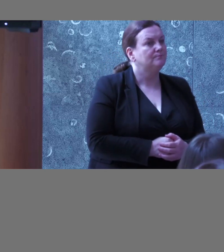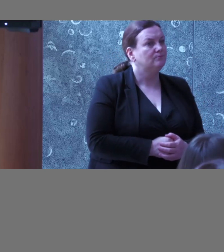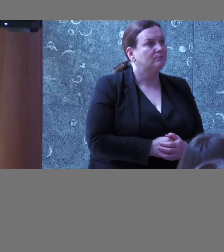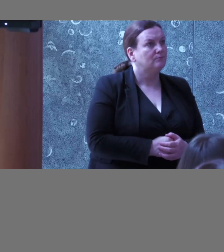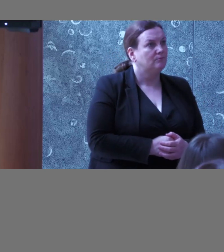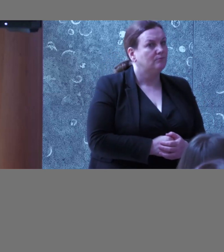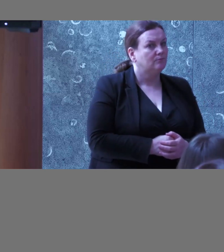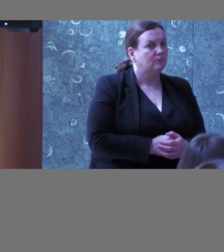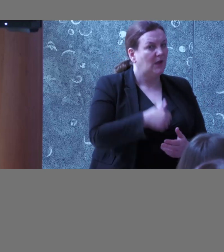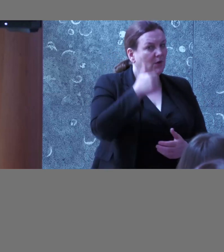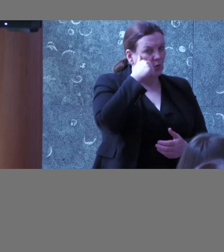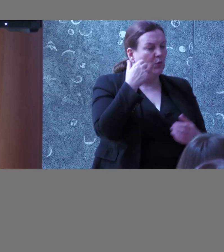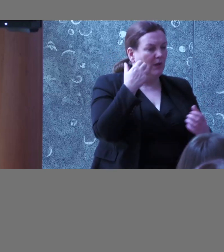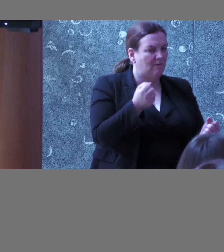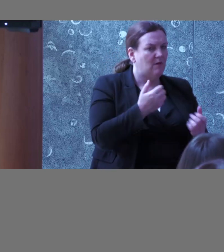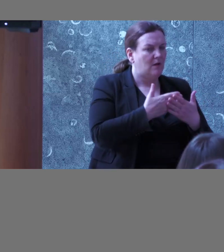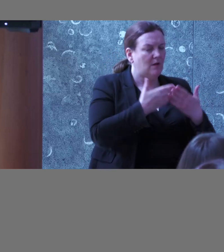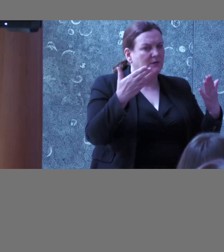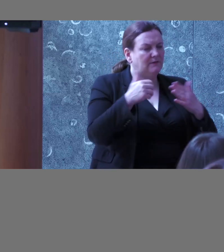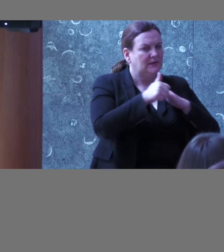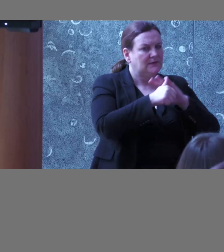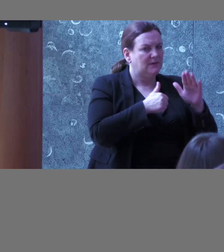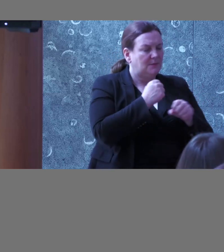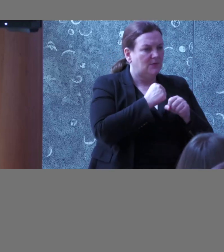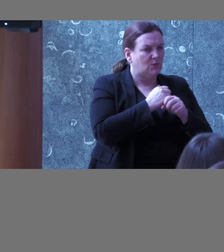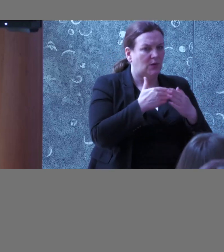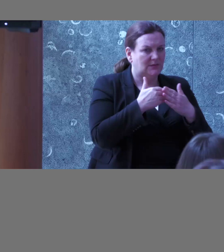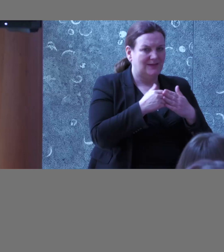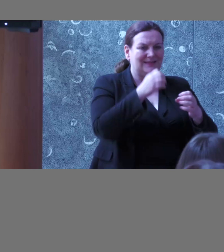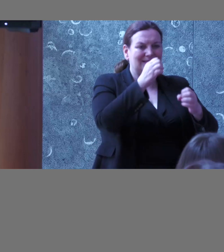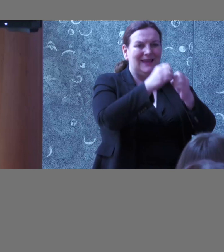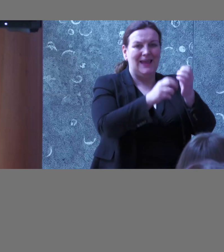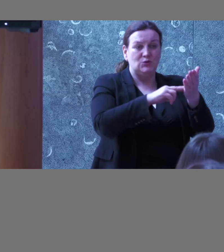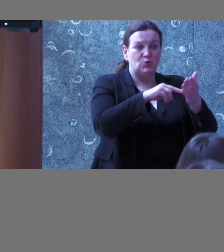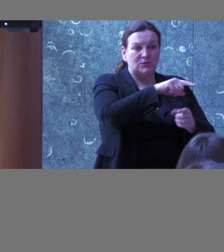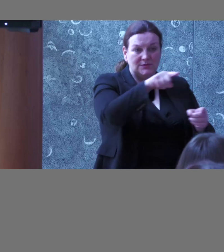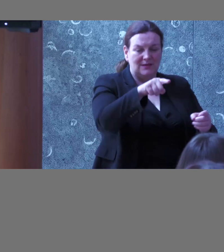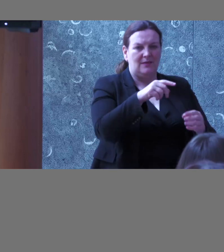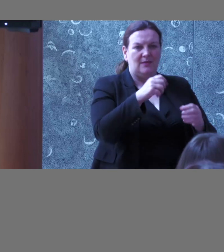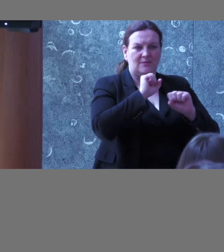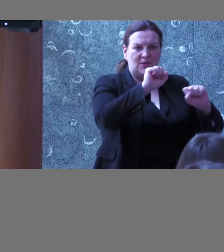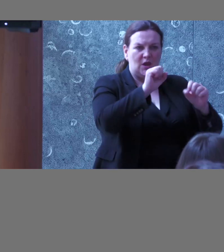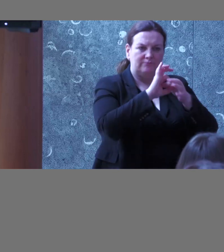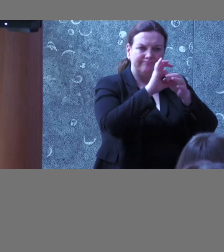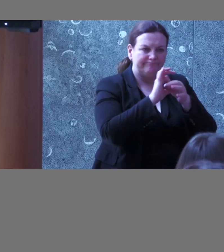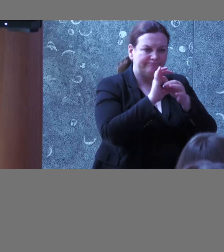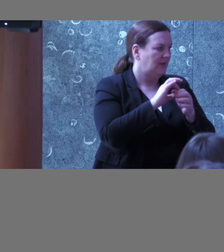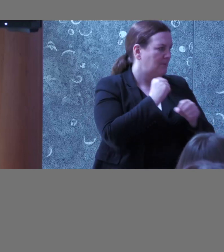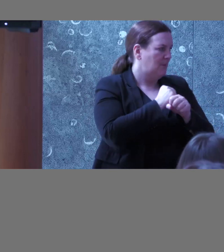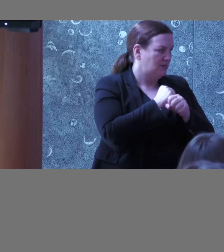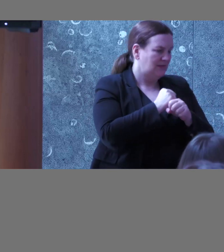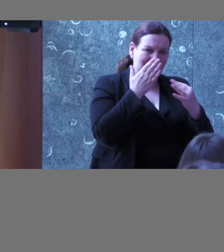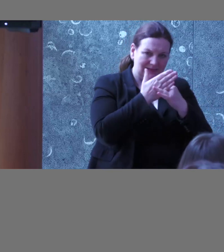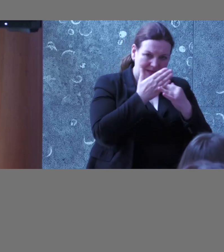particularly extensive experience about dealing with the end users and getting their engagement in relation to the